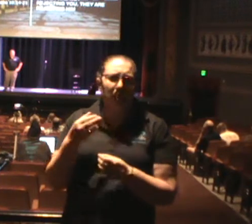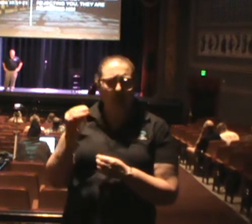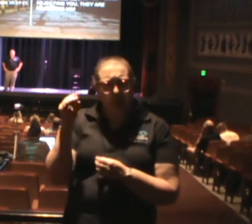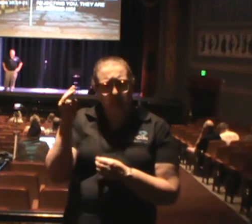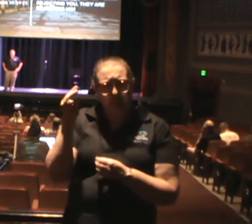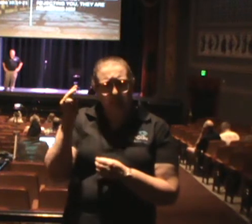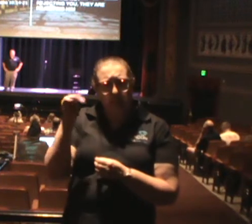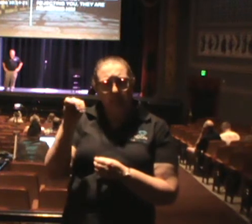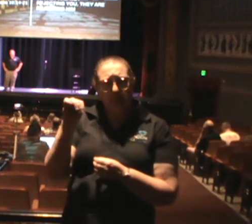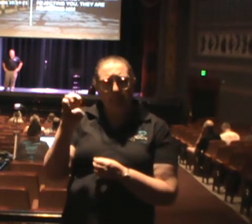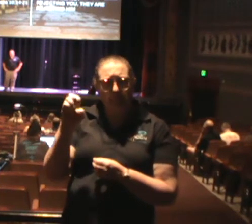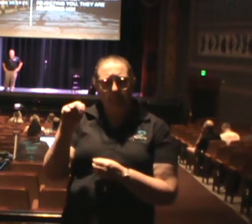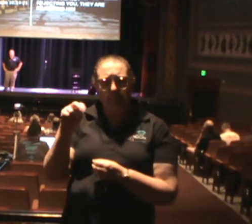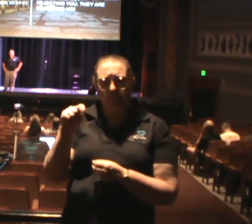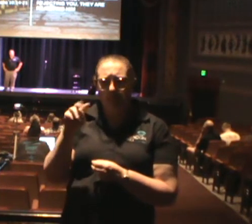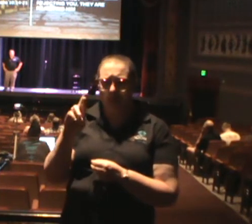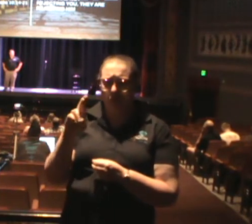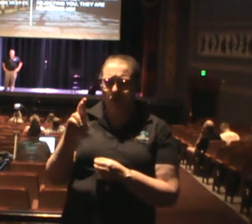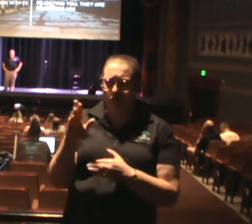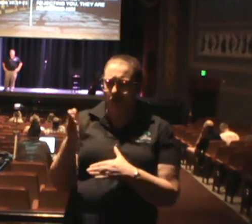said, I heard a story.